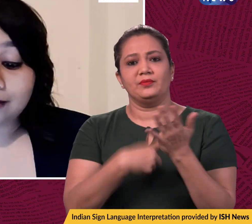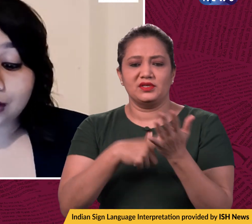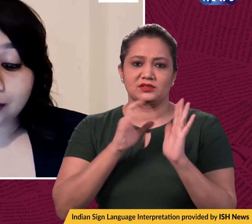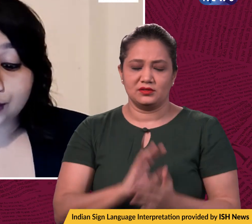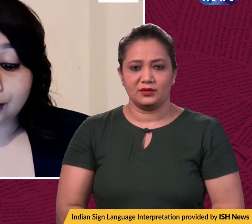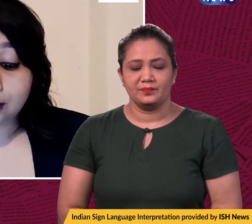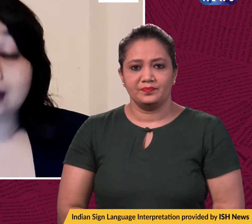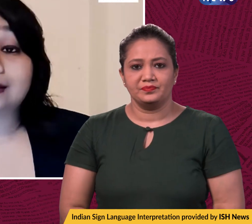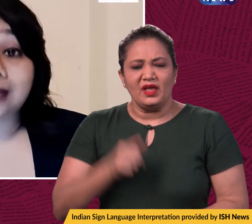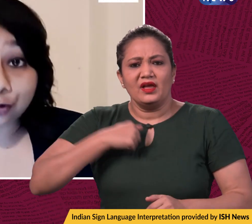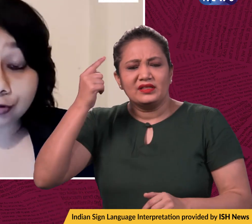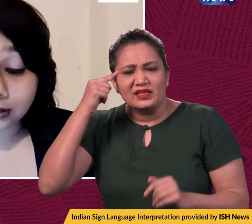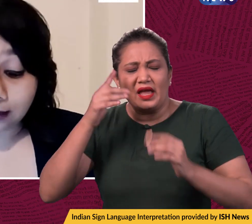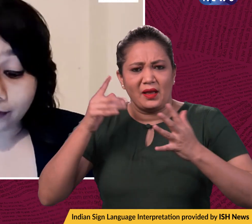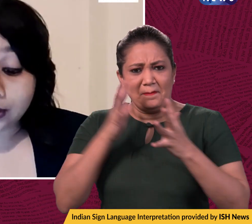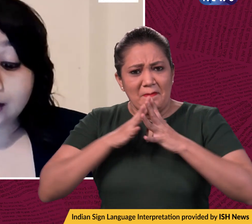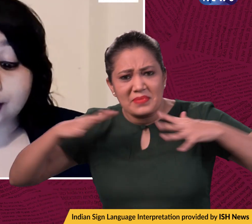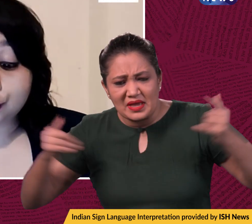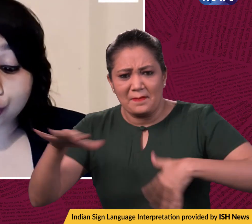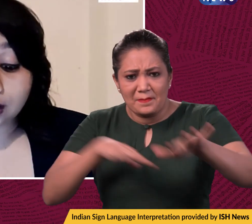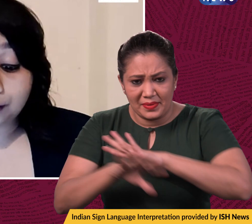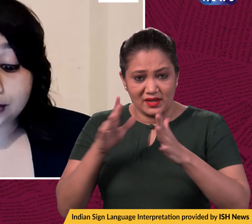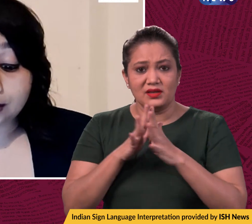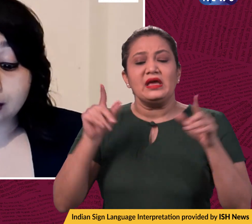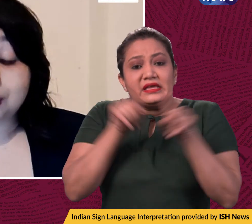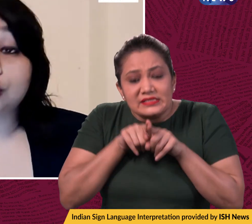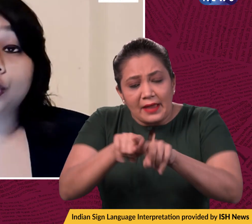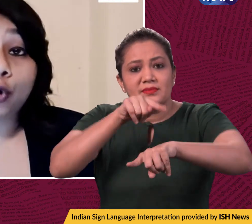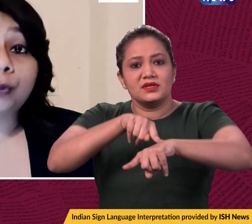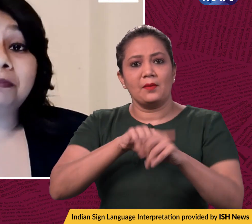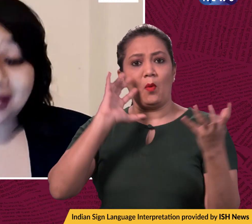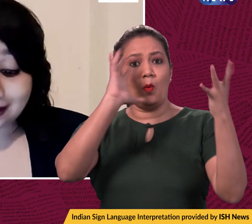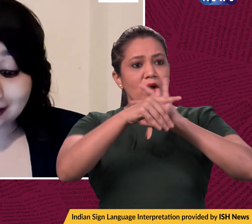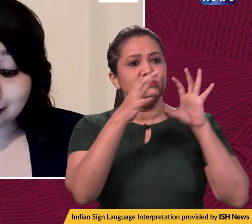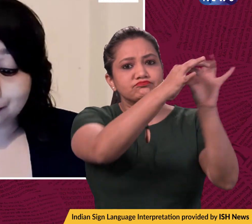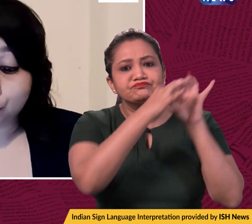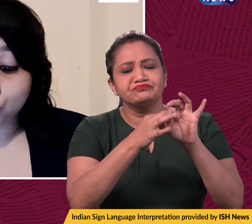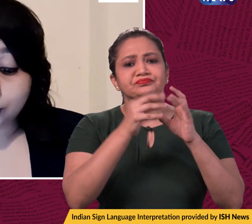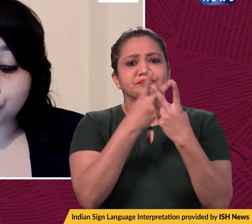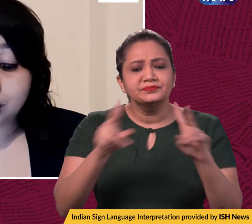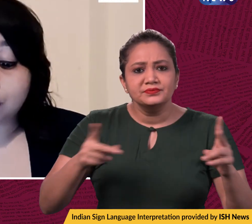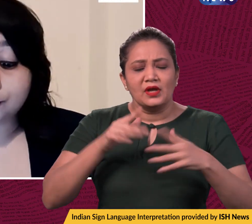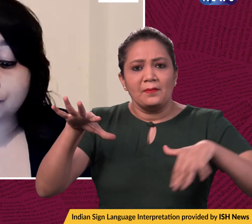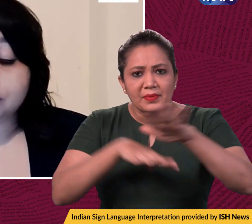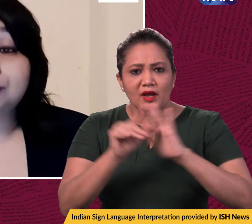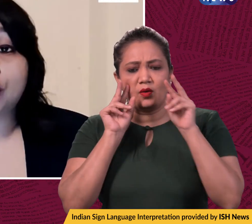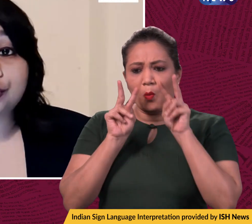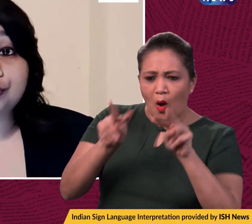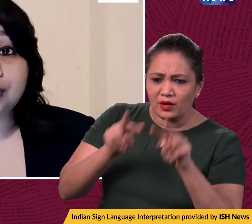even as we are thinking at a national level, there should simultaneously be a global mechanism through which we are constantly monitoring